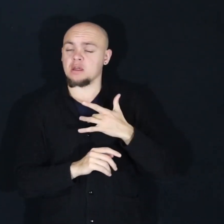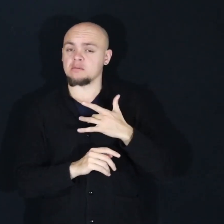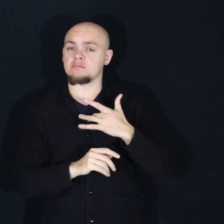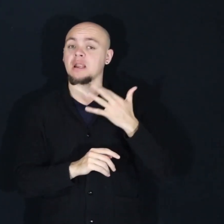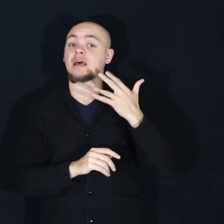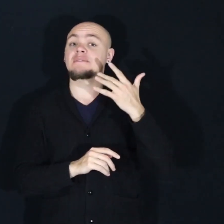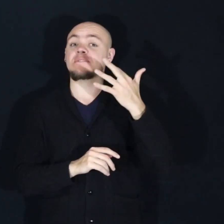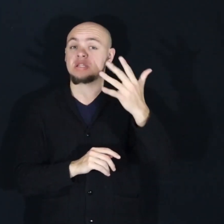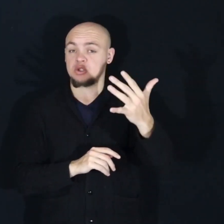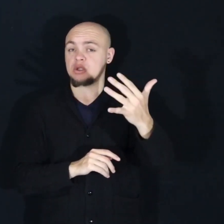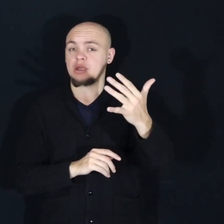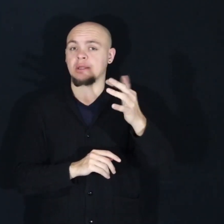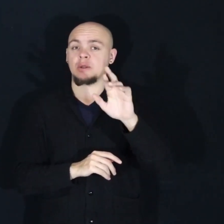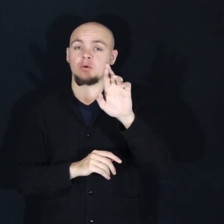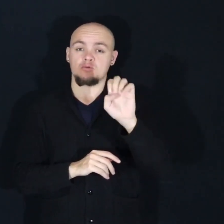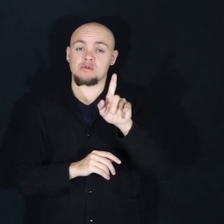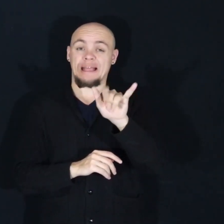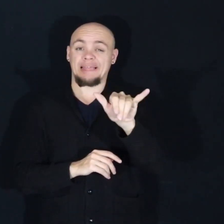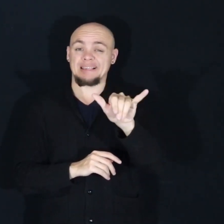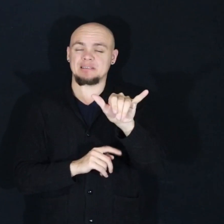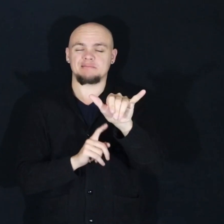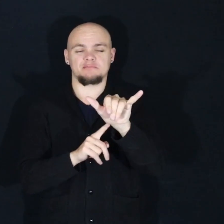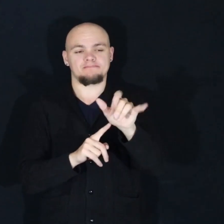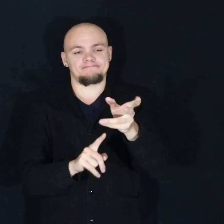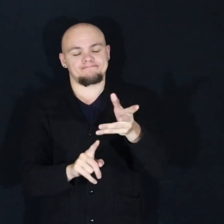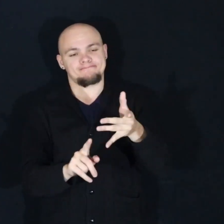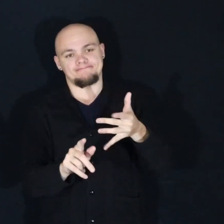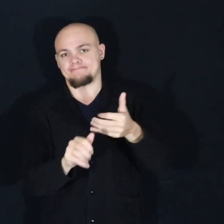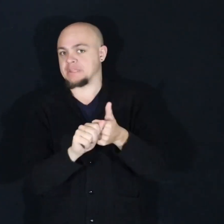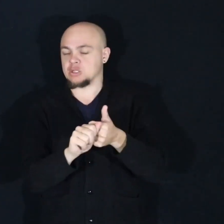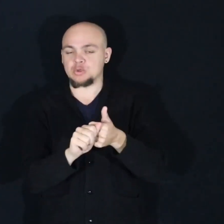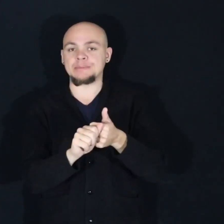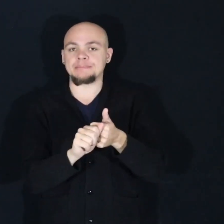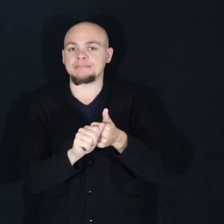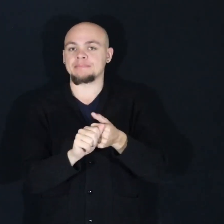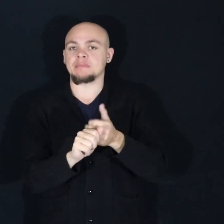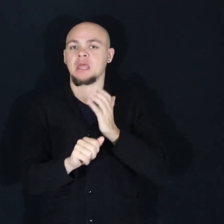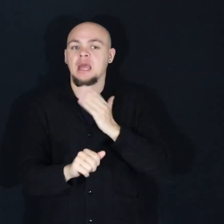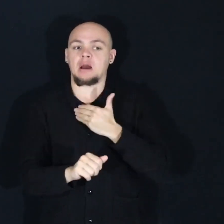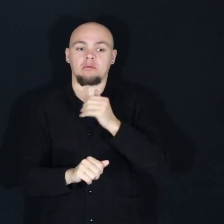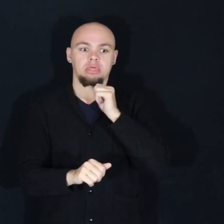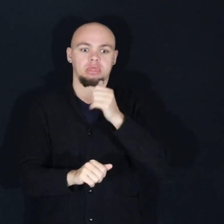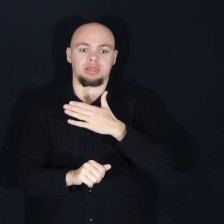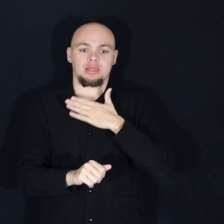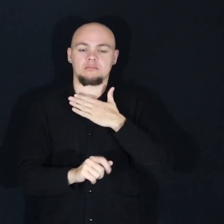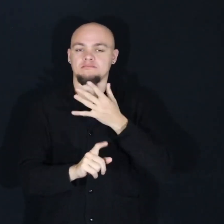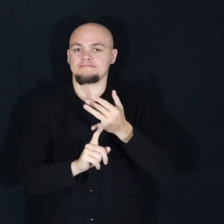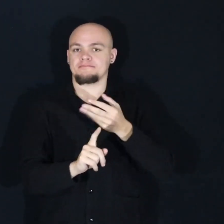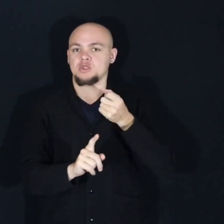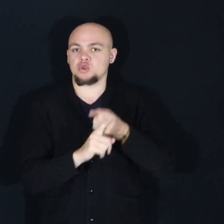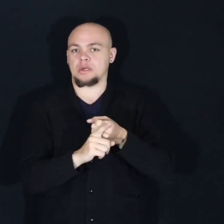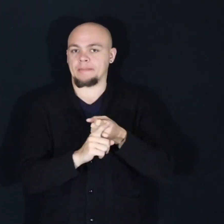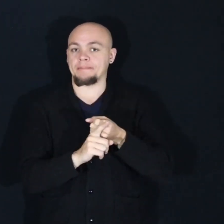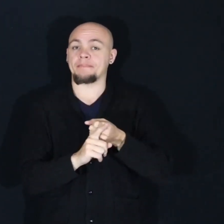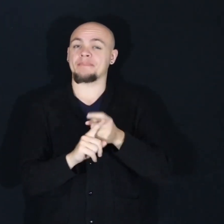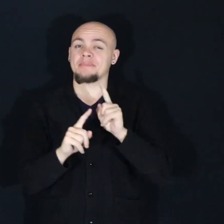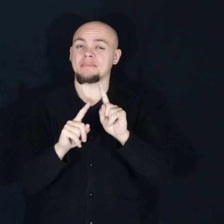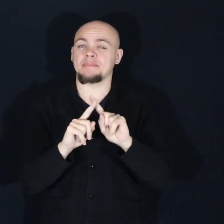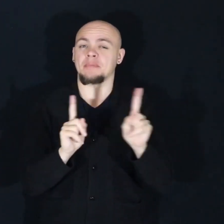eventually reality will catch up, and that's what strikes our unhappiness. However,